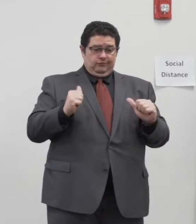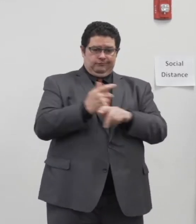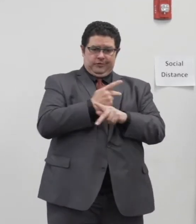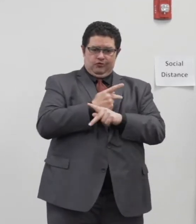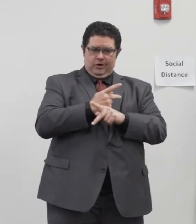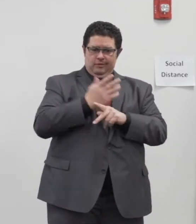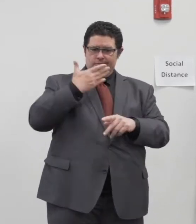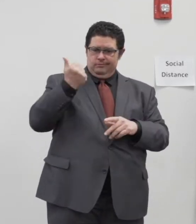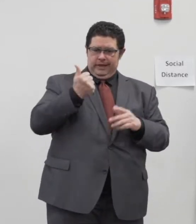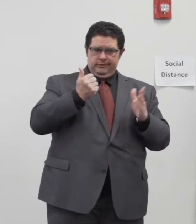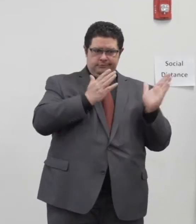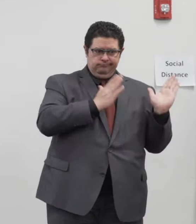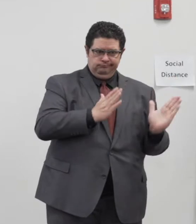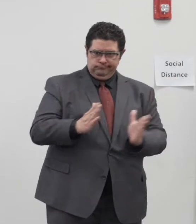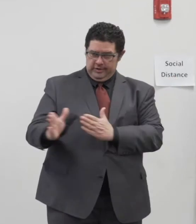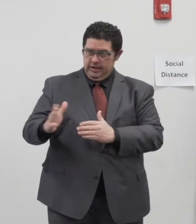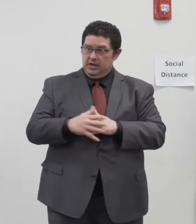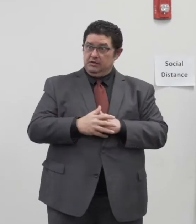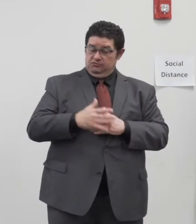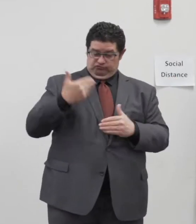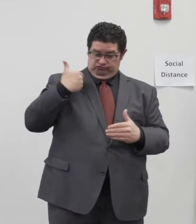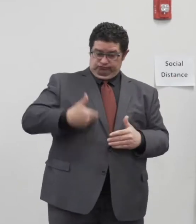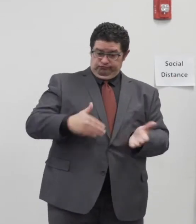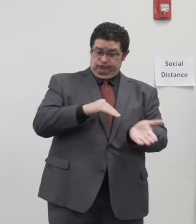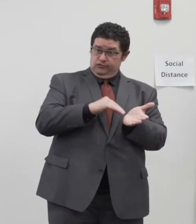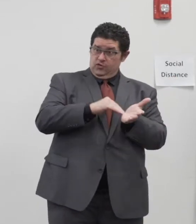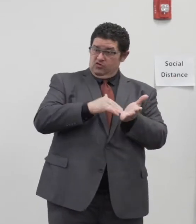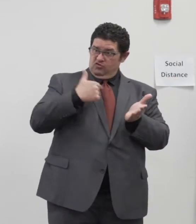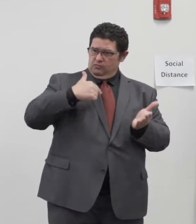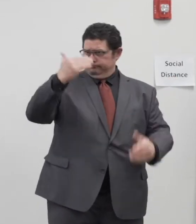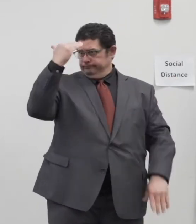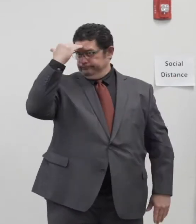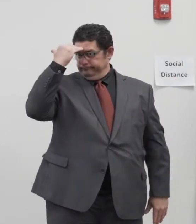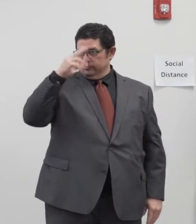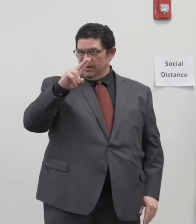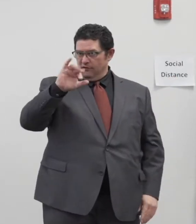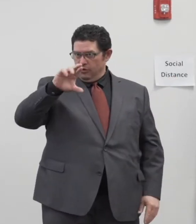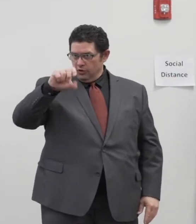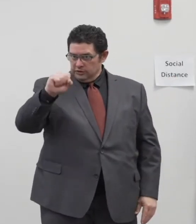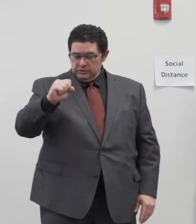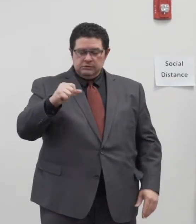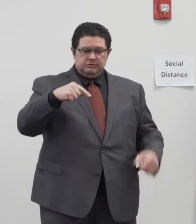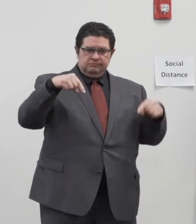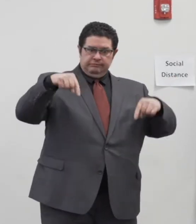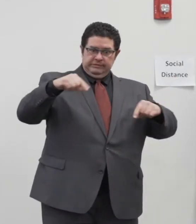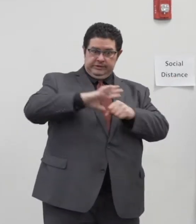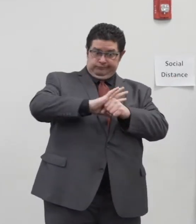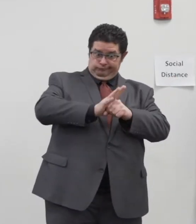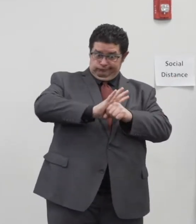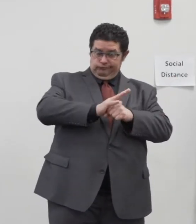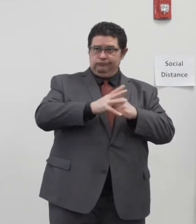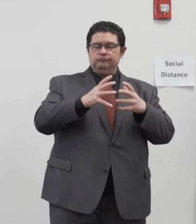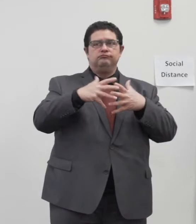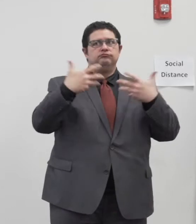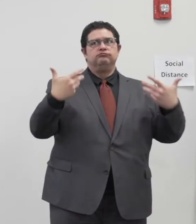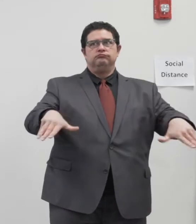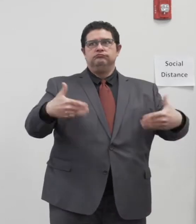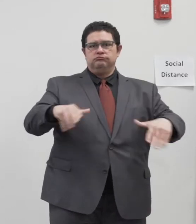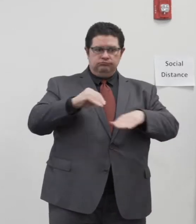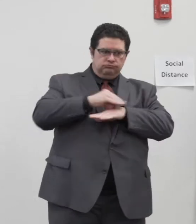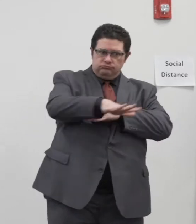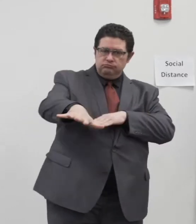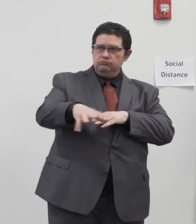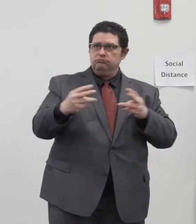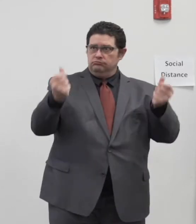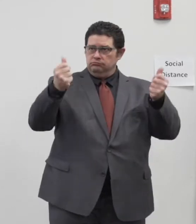As a medical doctor, I'm certainly familiar with viruses. I know the COVID-19 virus is highly contagious, and it affects individuals differently.